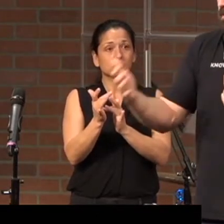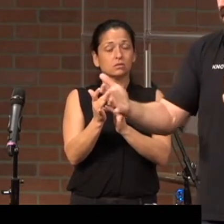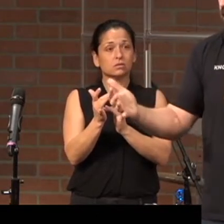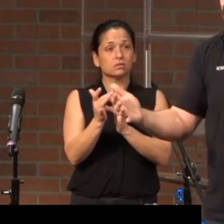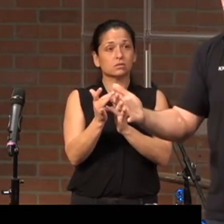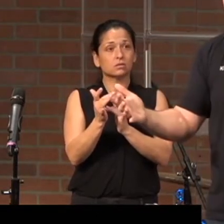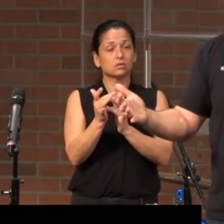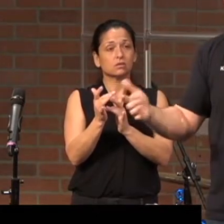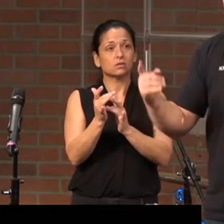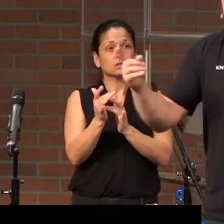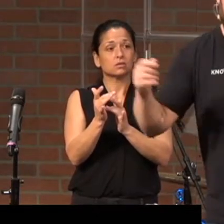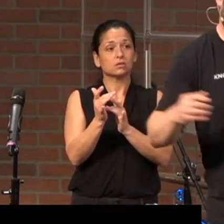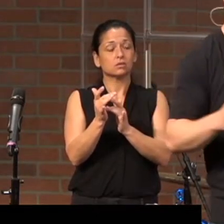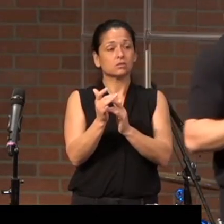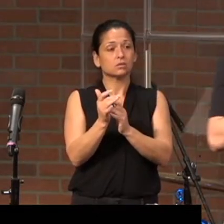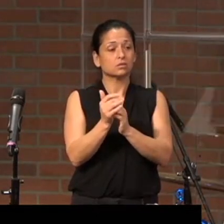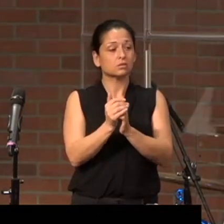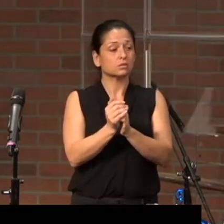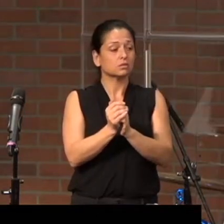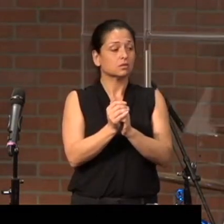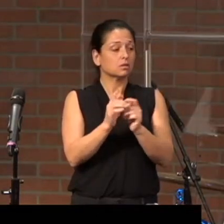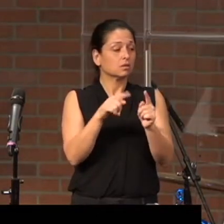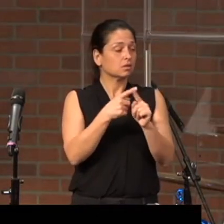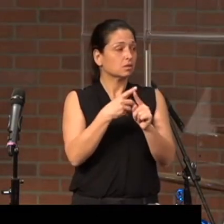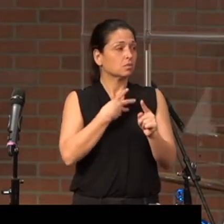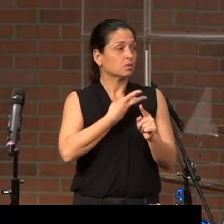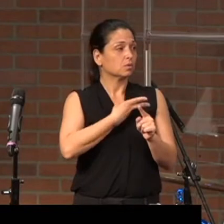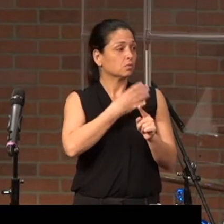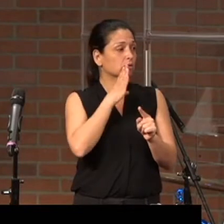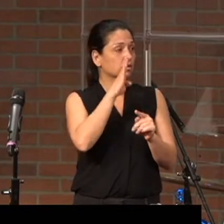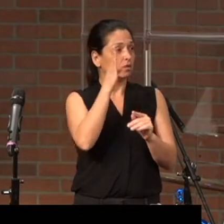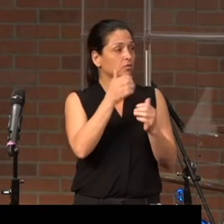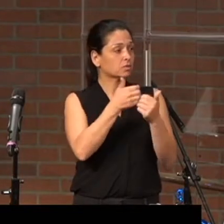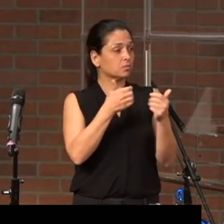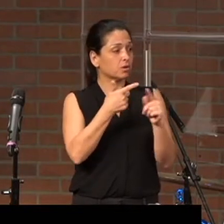depart from that. And we'll talk about that in just a minute.